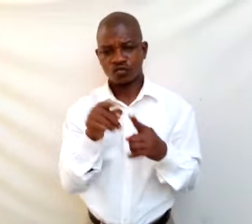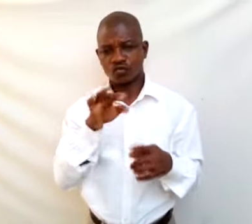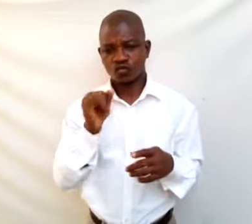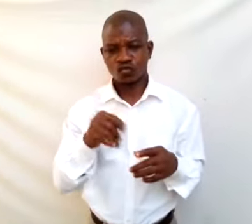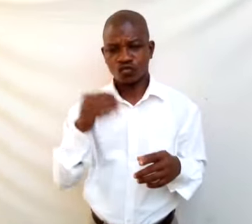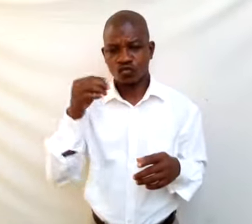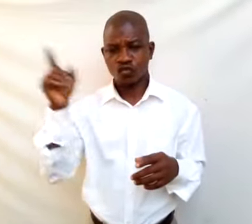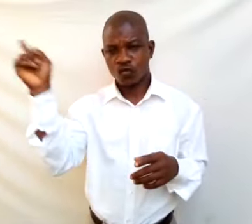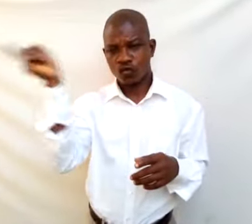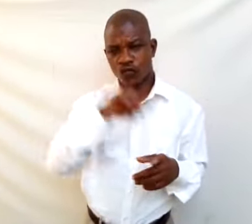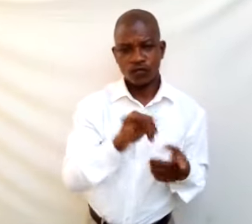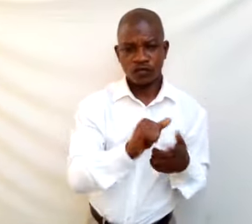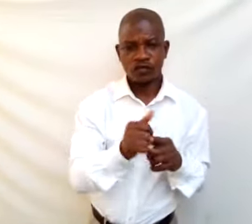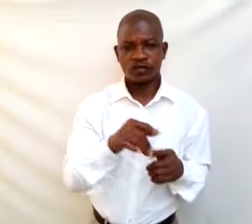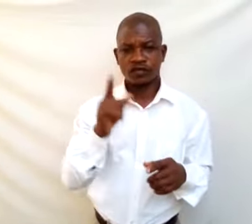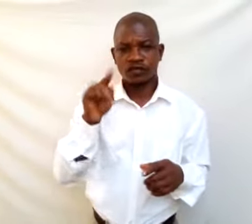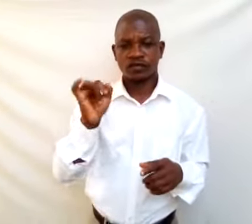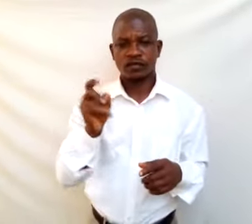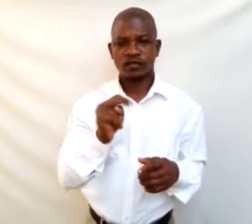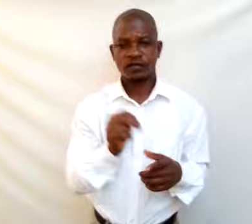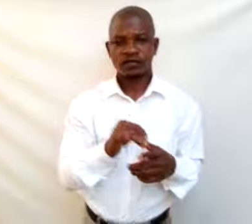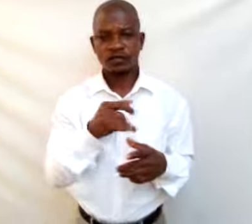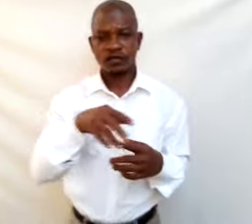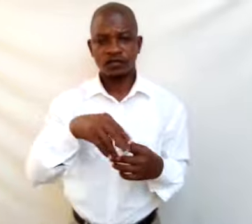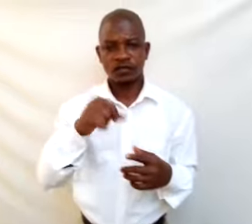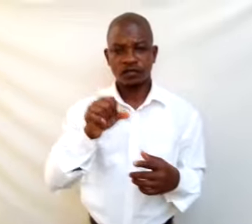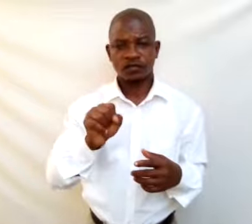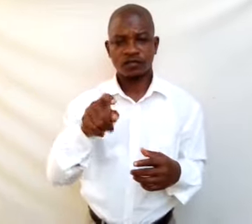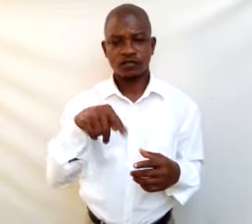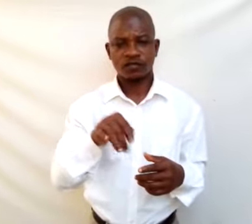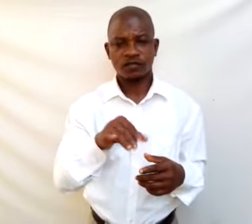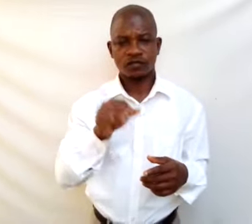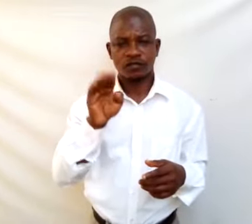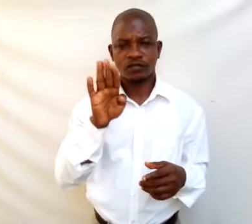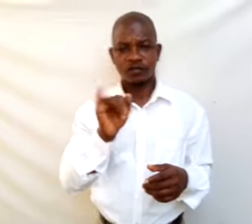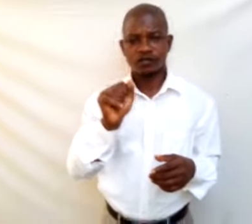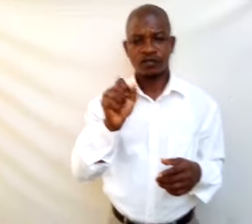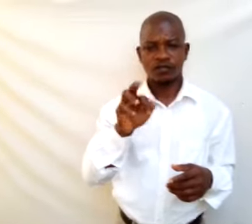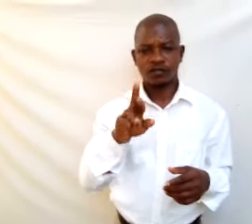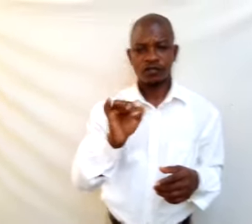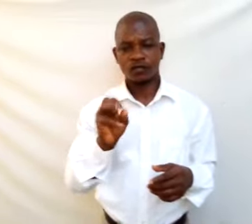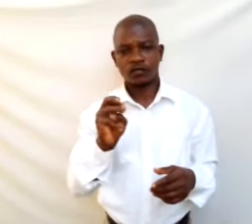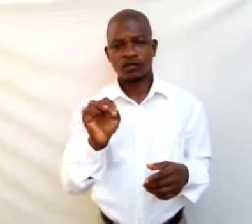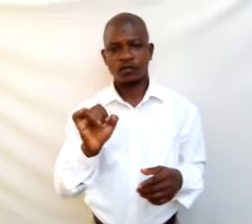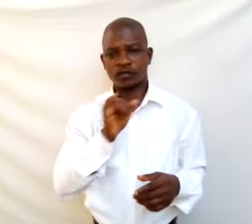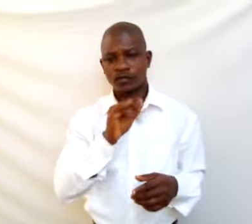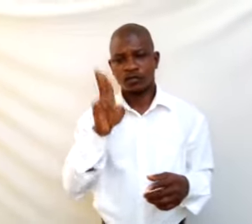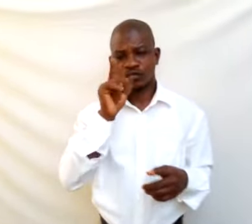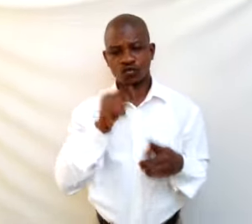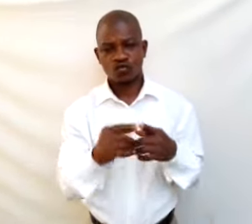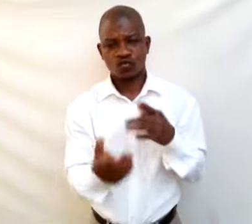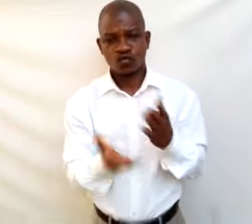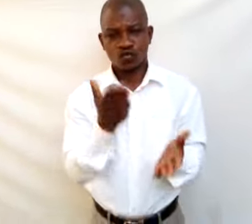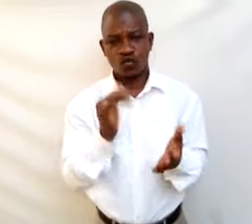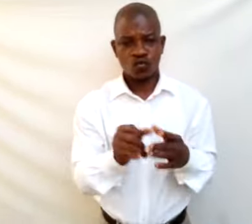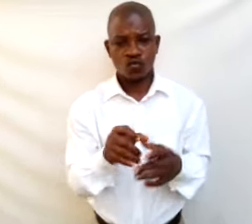intensity. Specimen J, barometer is used to measure air pressure.